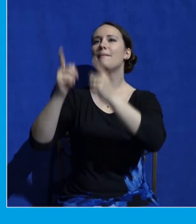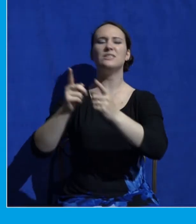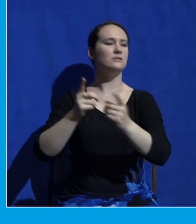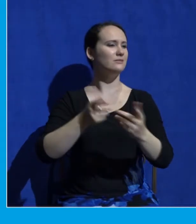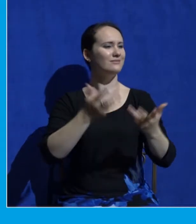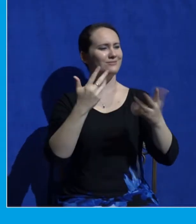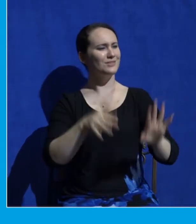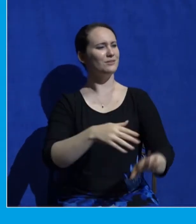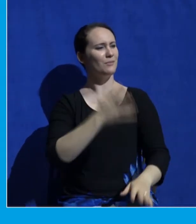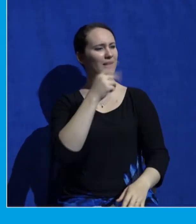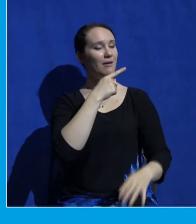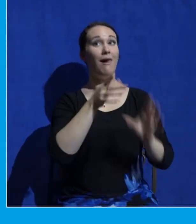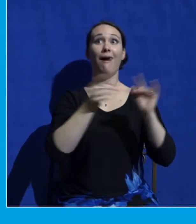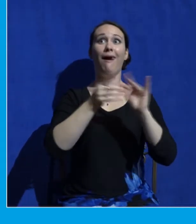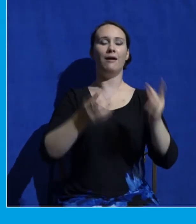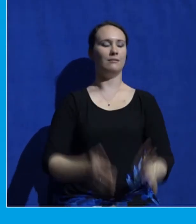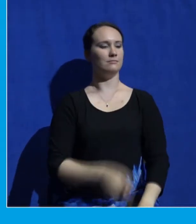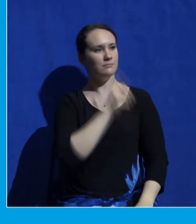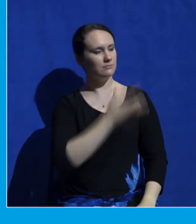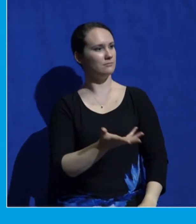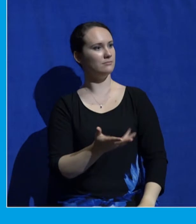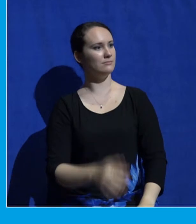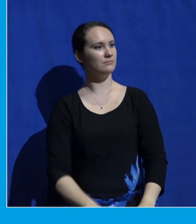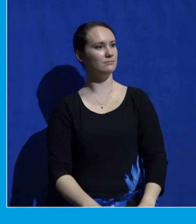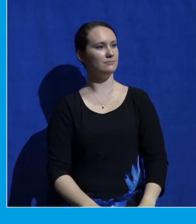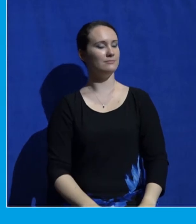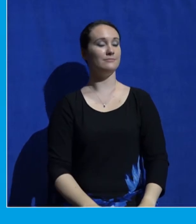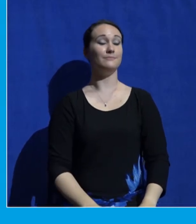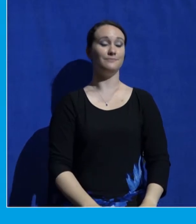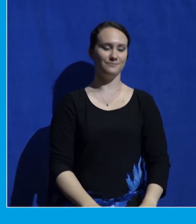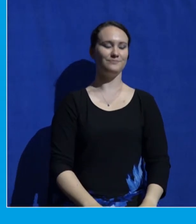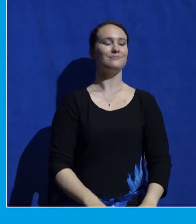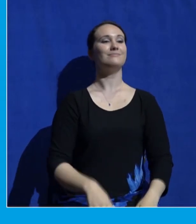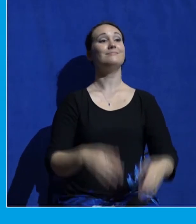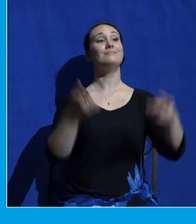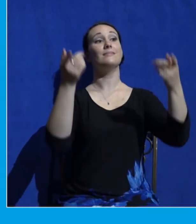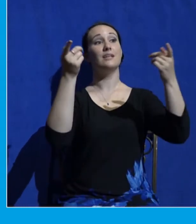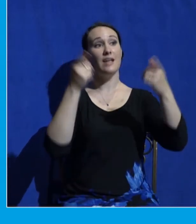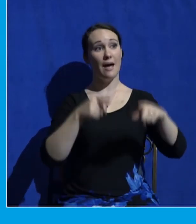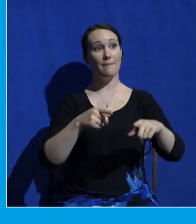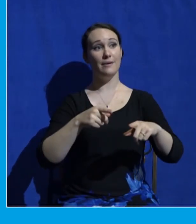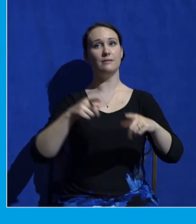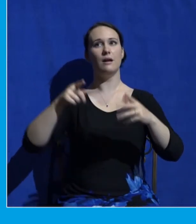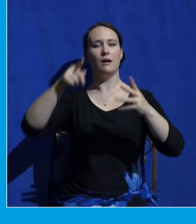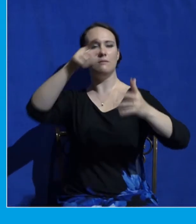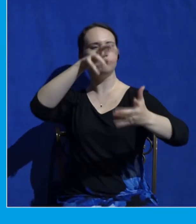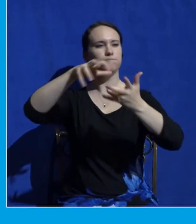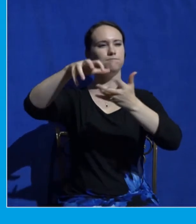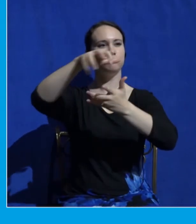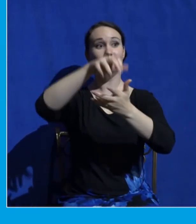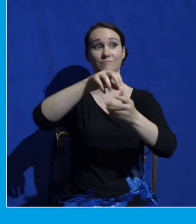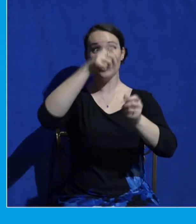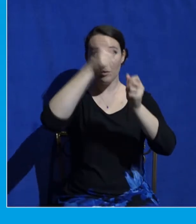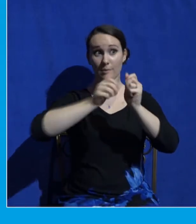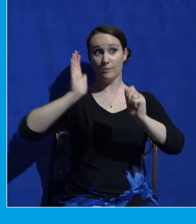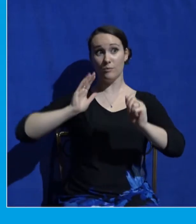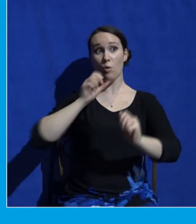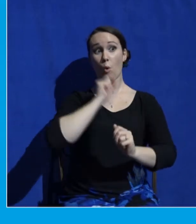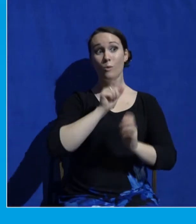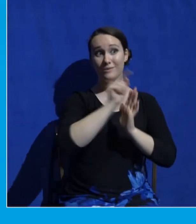And then a cloud. Does that sound familiar from all those scenes revealing the glory of God? We just walked through an excess